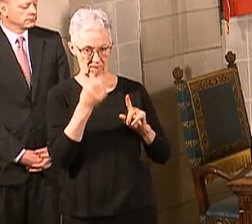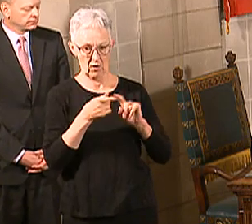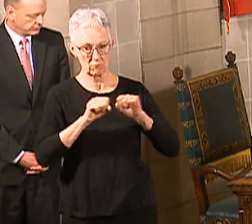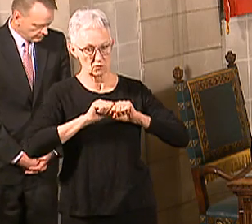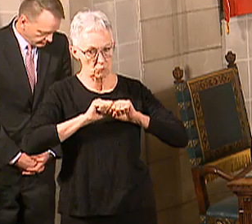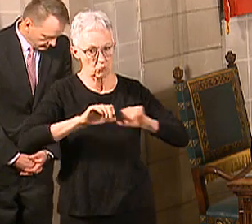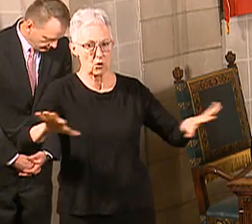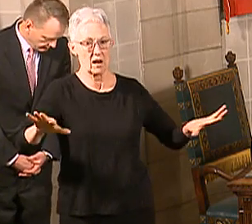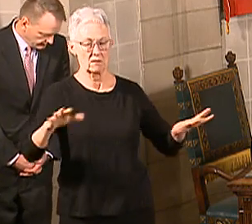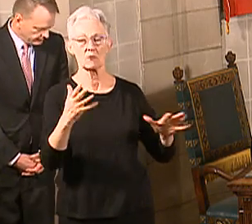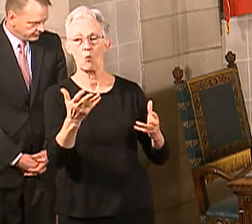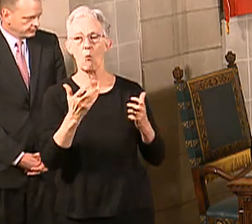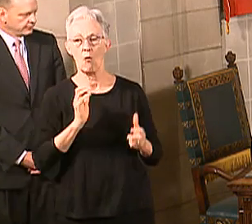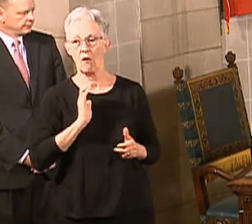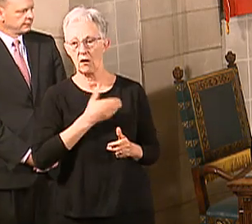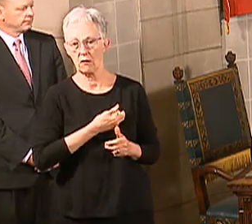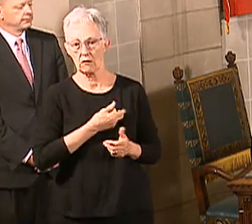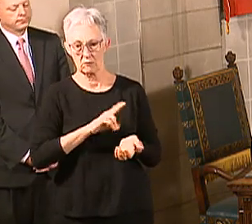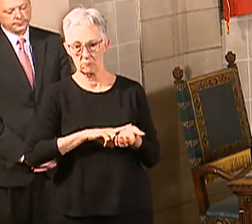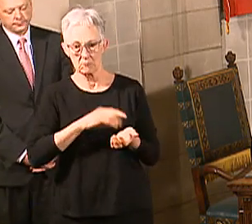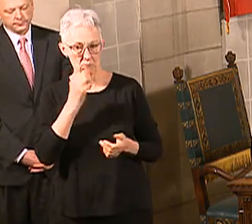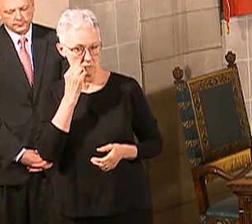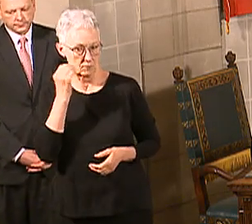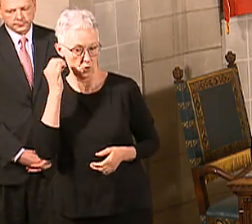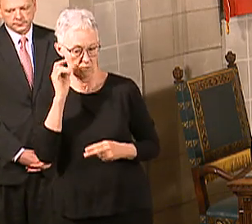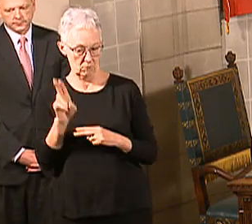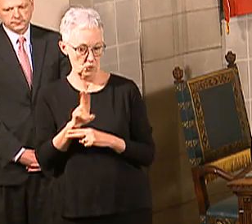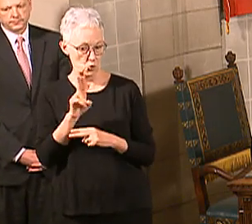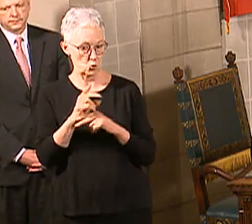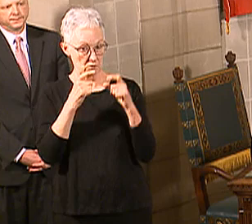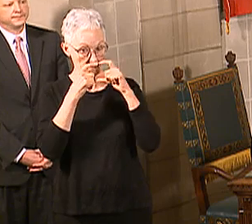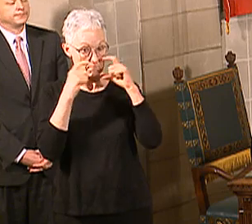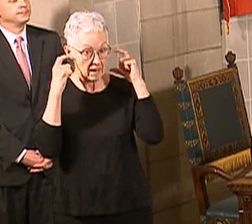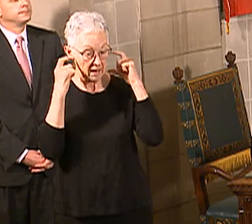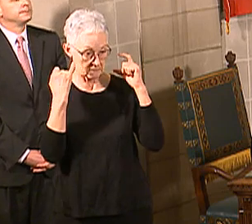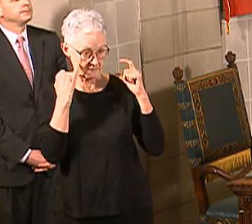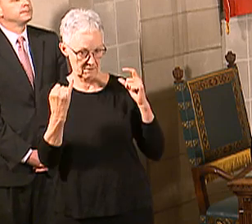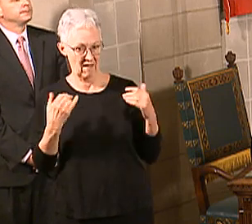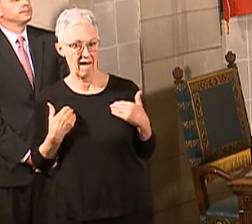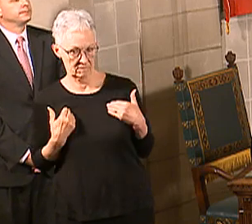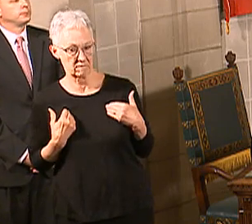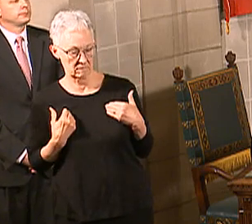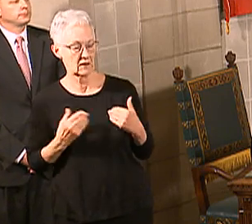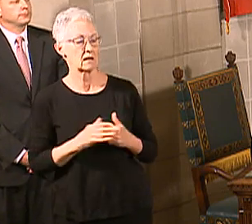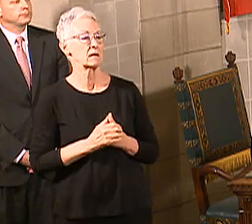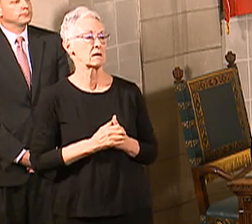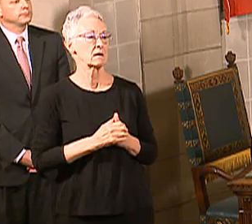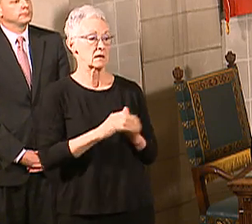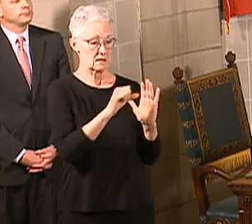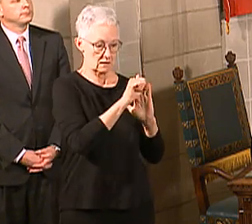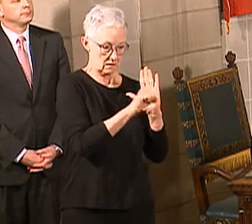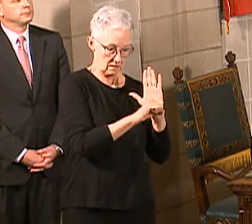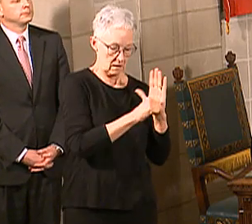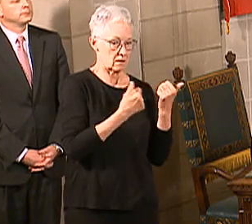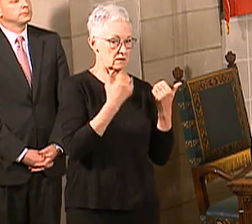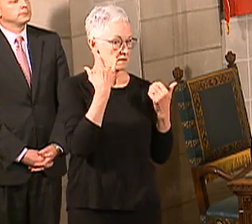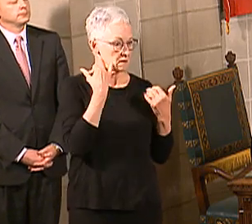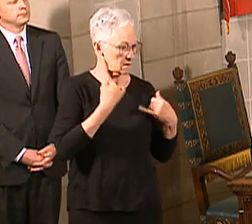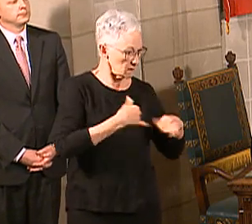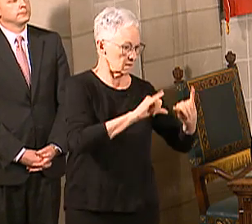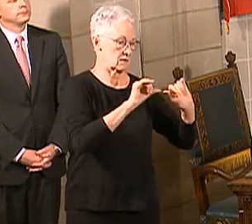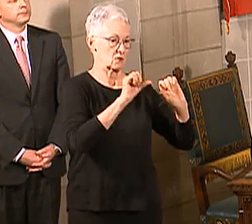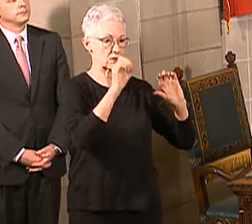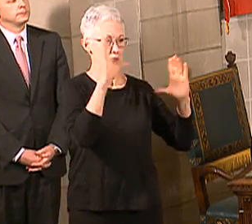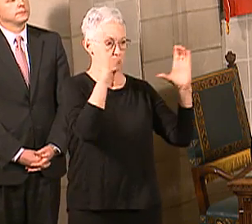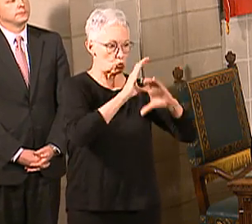facilities to be able to use a surgical mask if they have those available. One of the things we're doing at the state, again, is to try to purchase more of these things to be able to distribute out